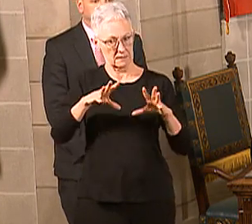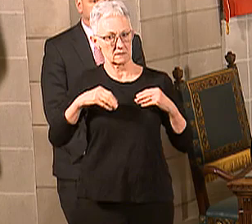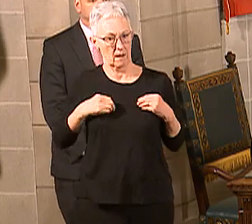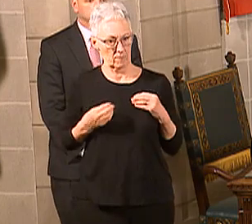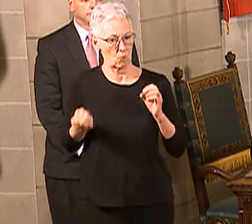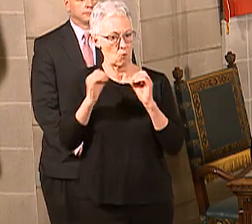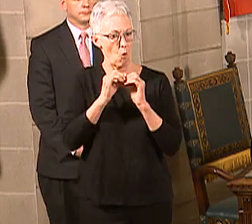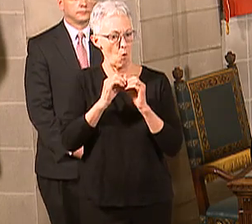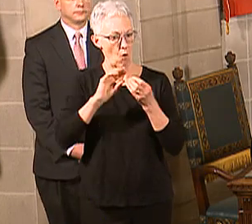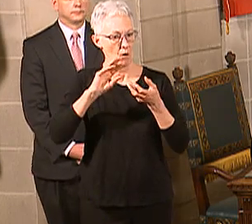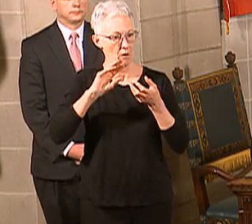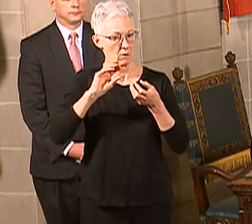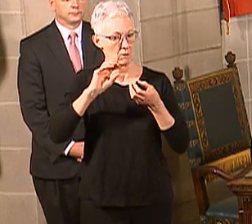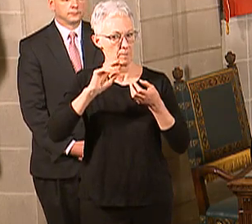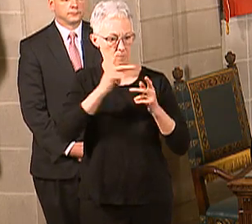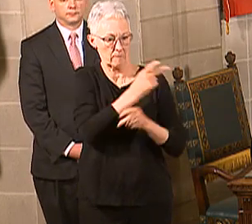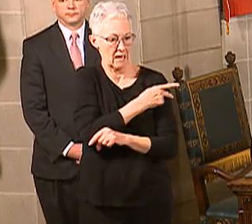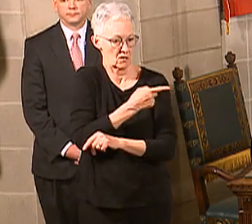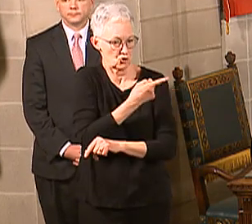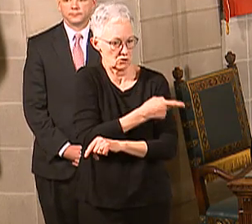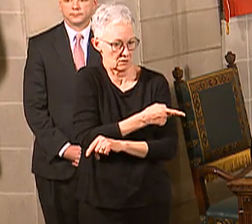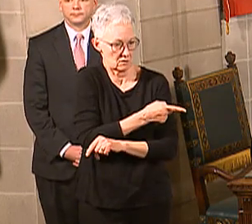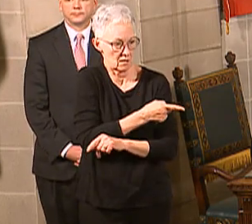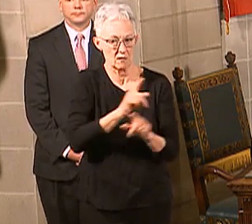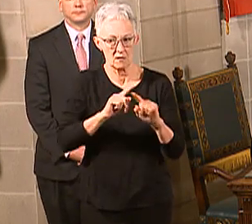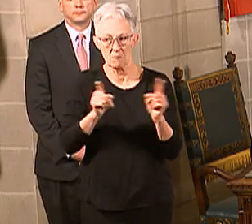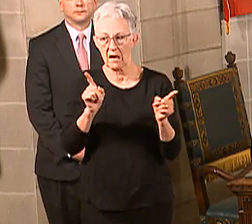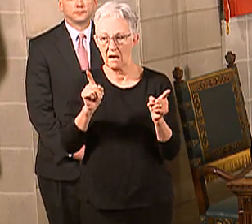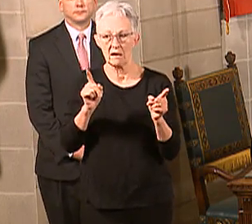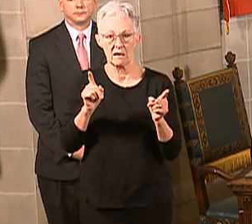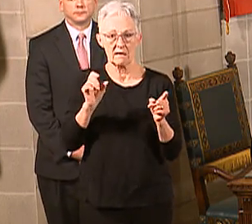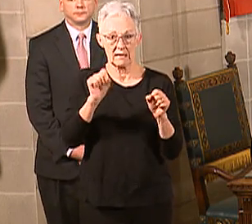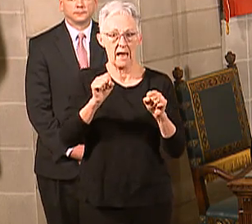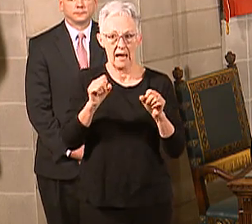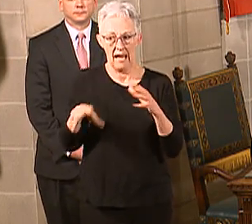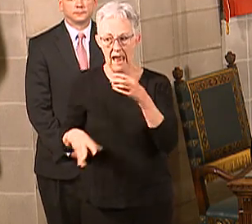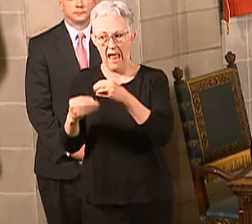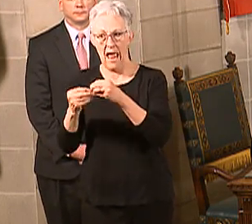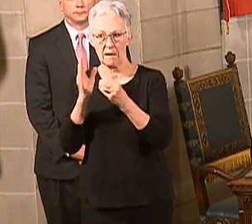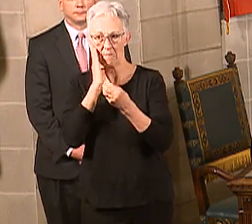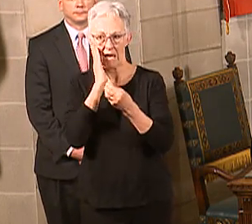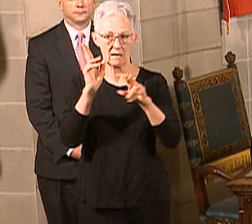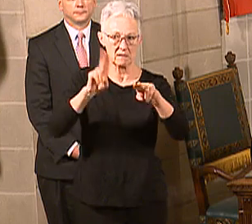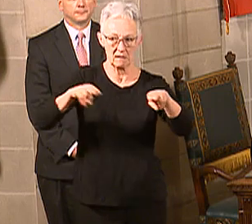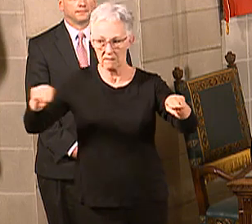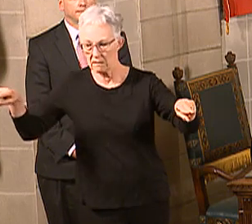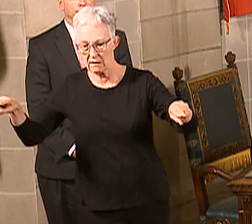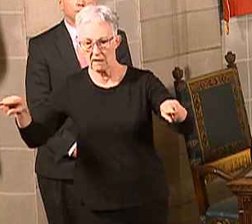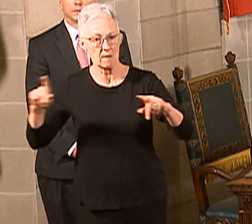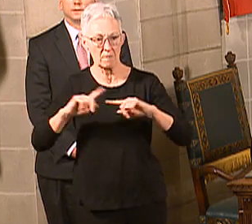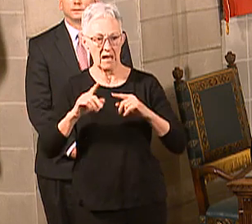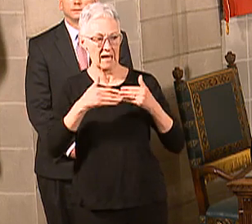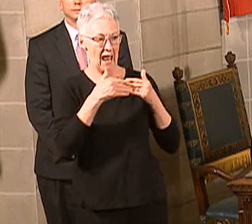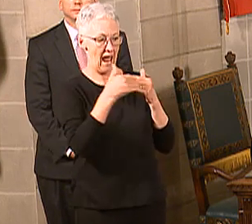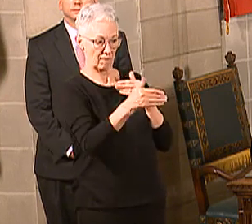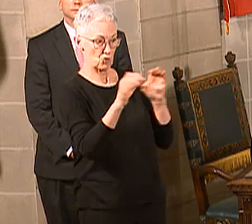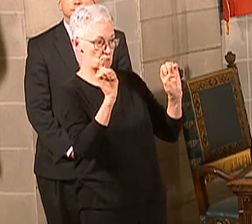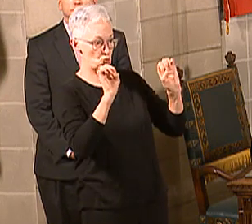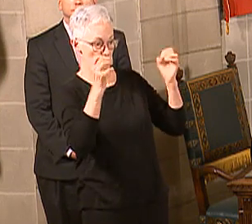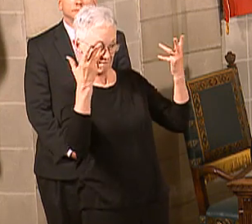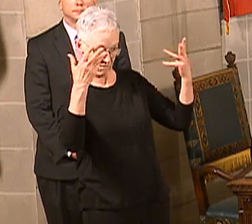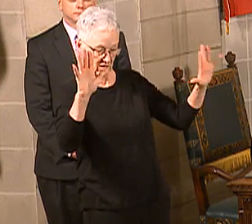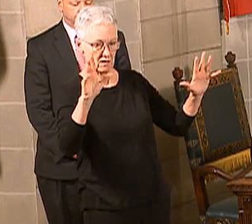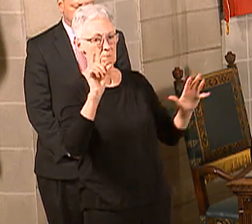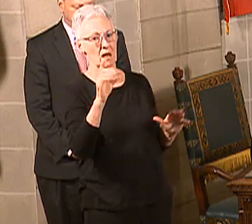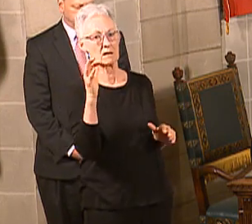emergency. When the emergency is over, they'll have to go back to those same requirements they had before. Two more questions. So when I talk to a